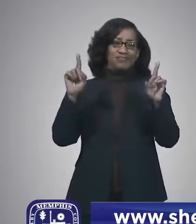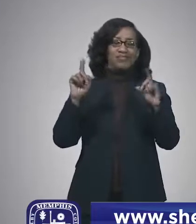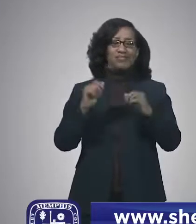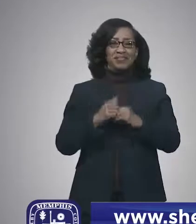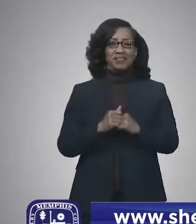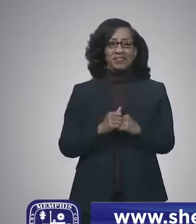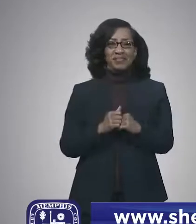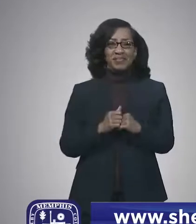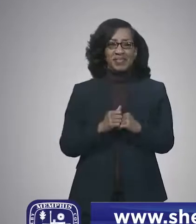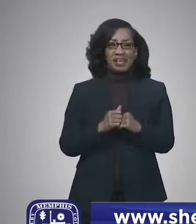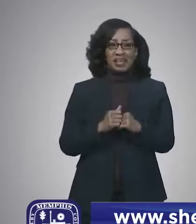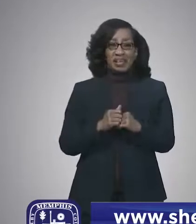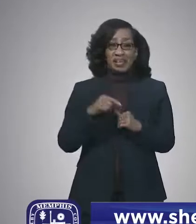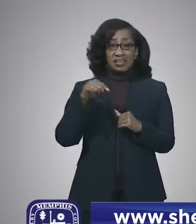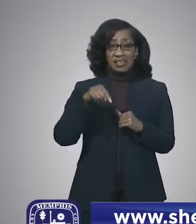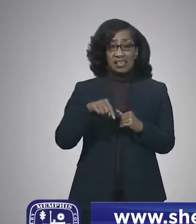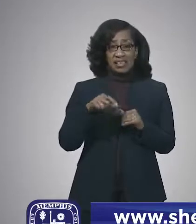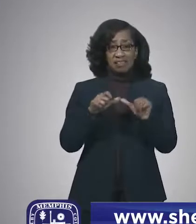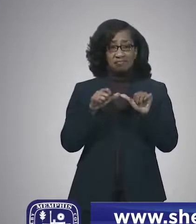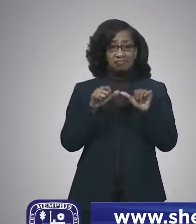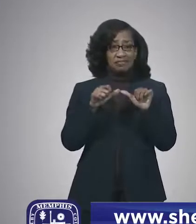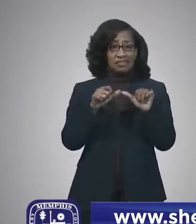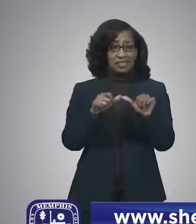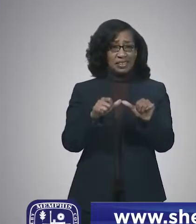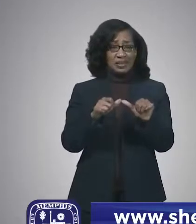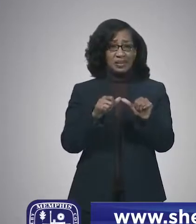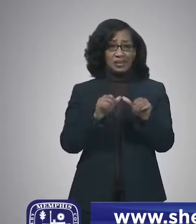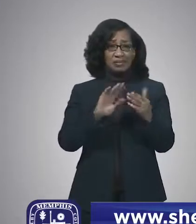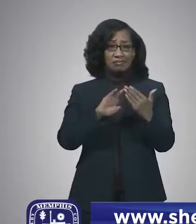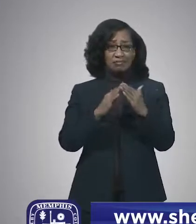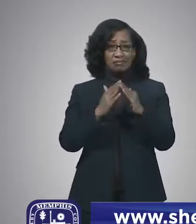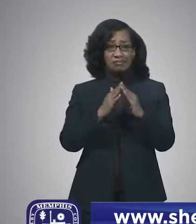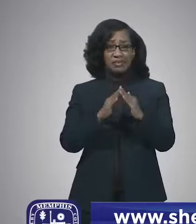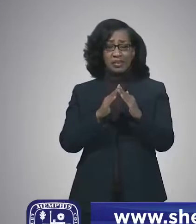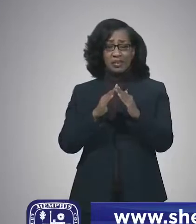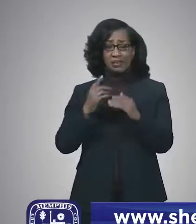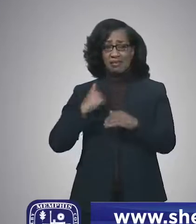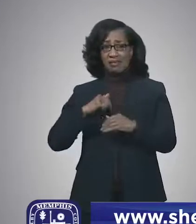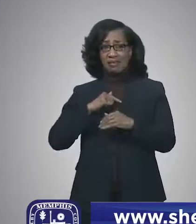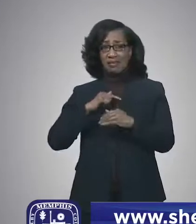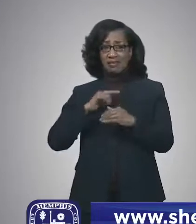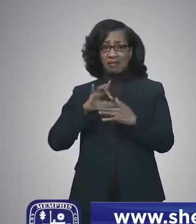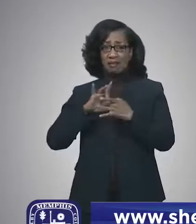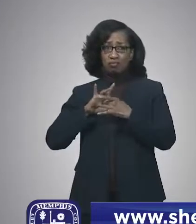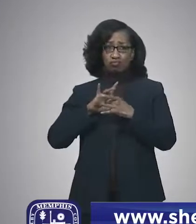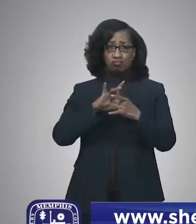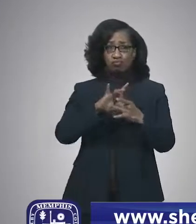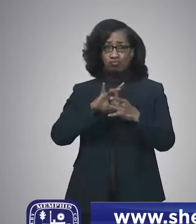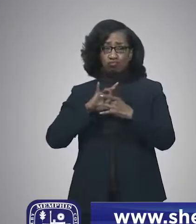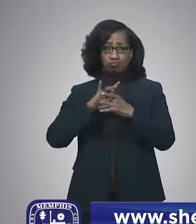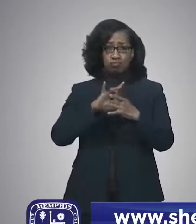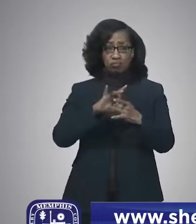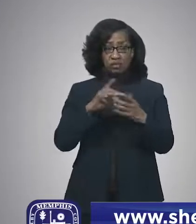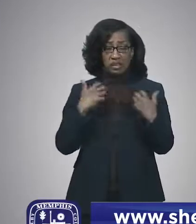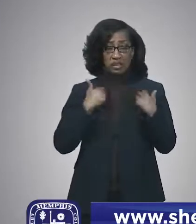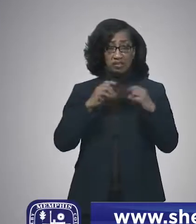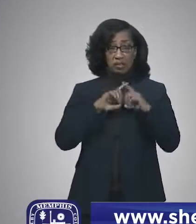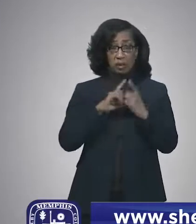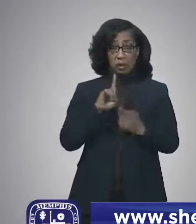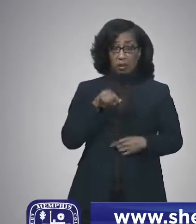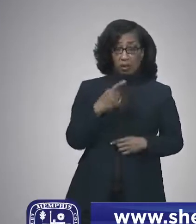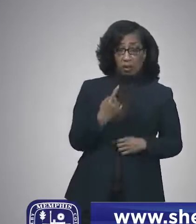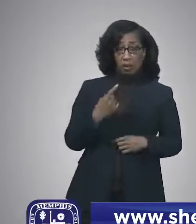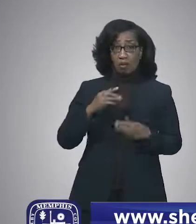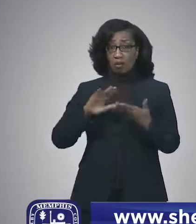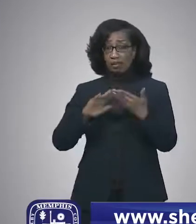that this continues to be a community effort. We can know, we cannot do this alone. The Health Department cannot do it alone. The City could not do it alone.